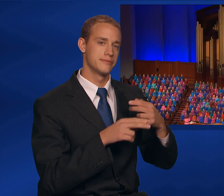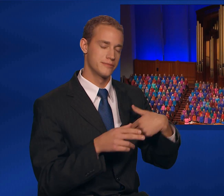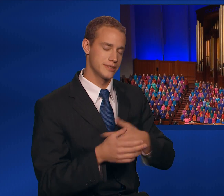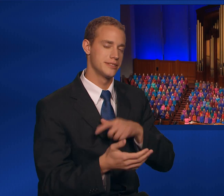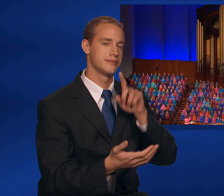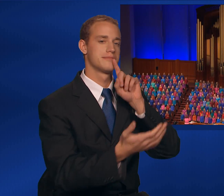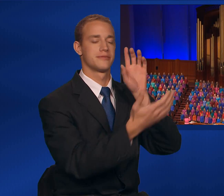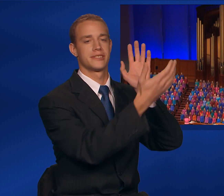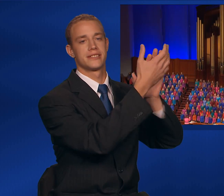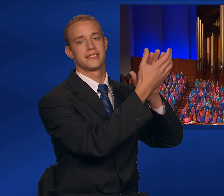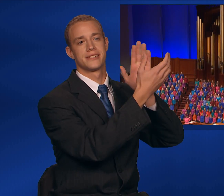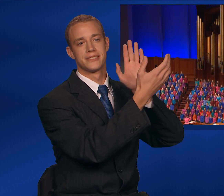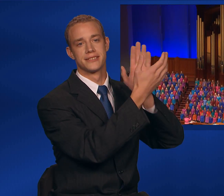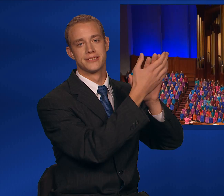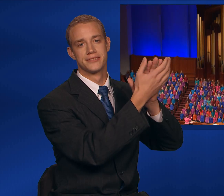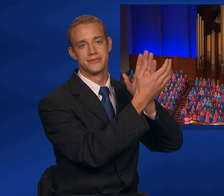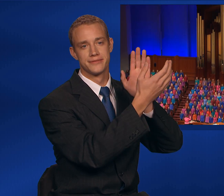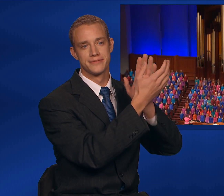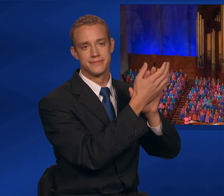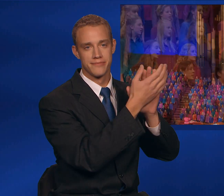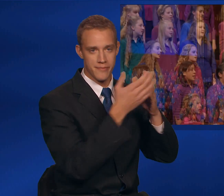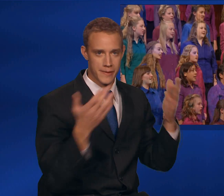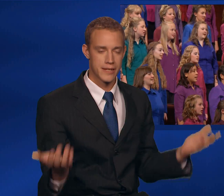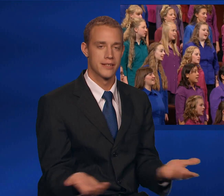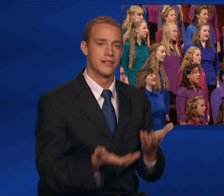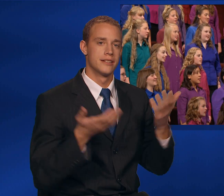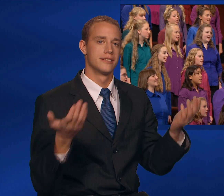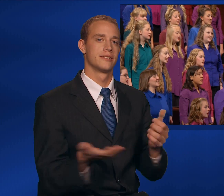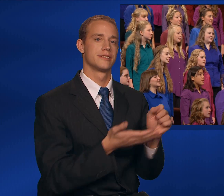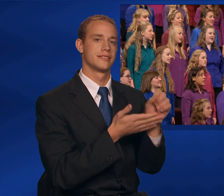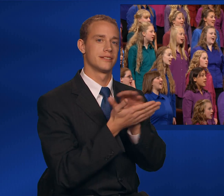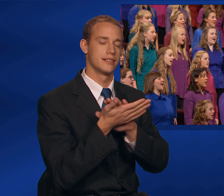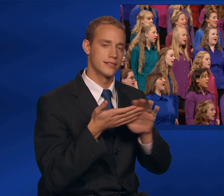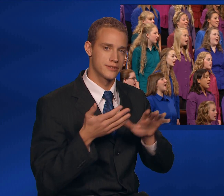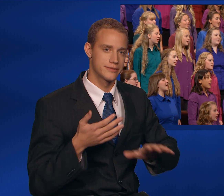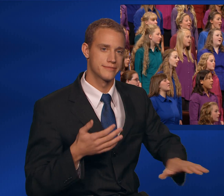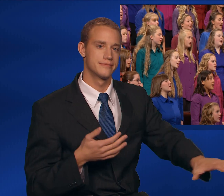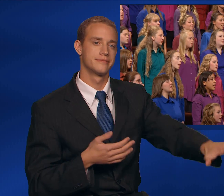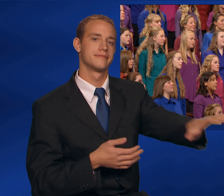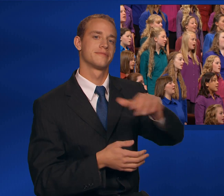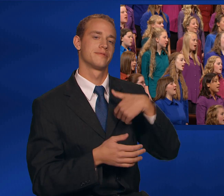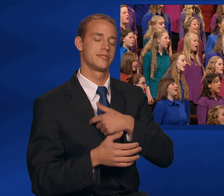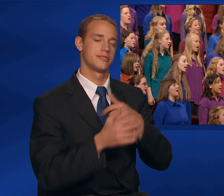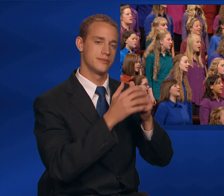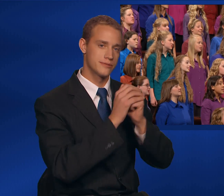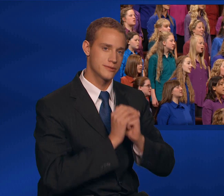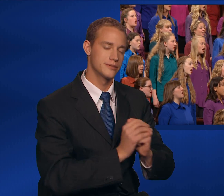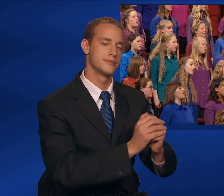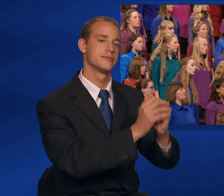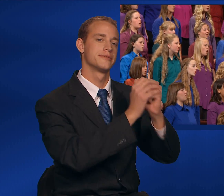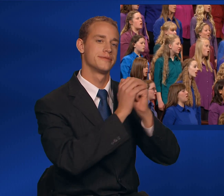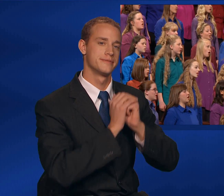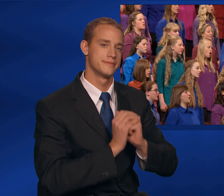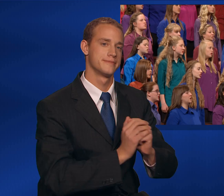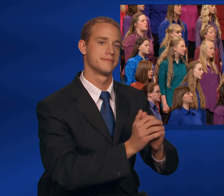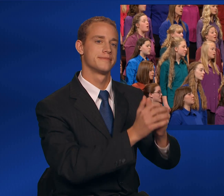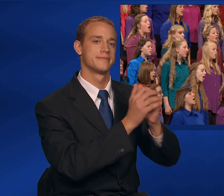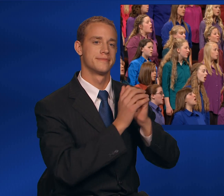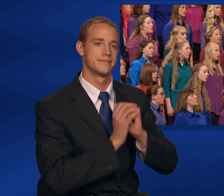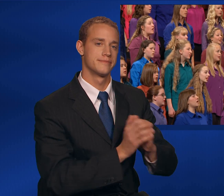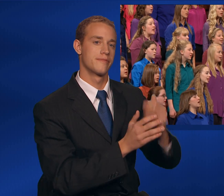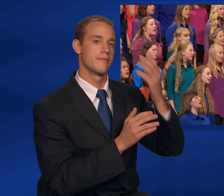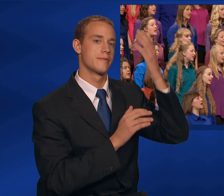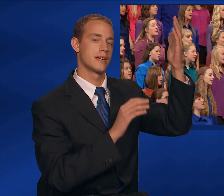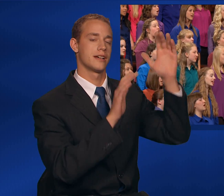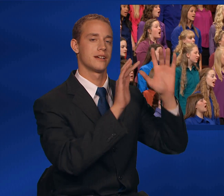thy holy name. In this sacred place of worship,